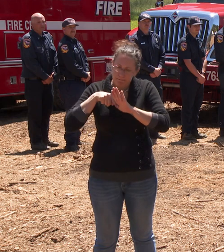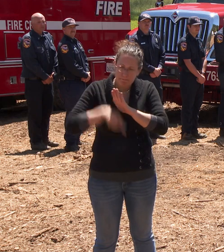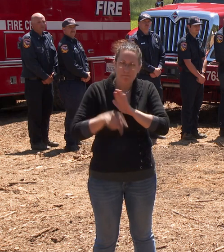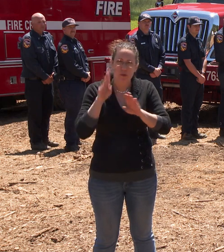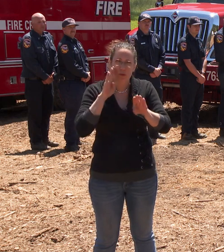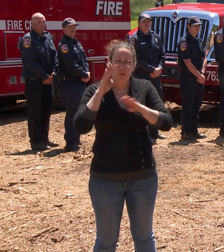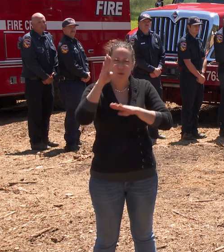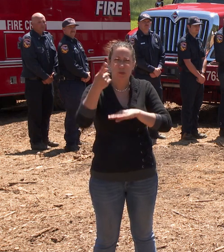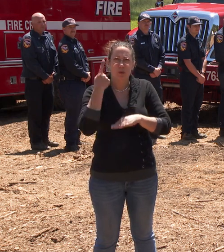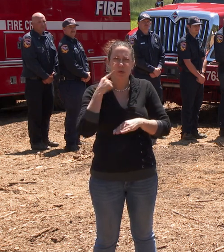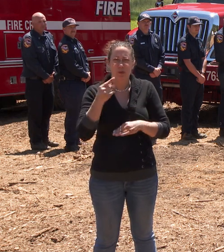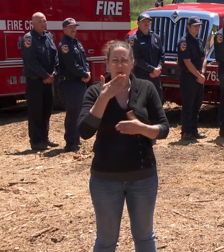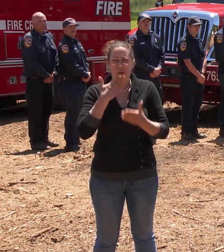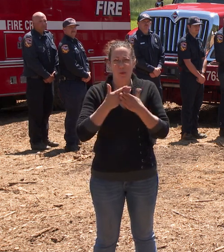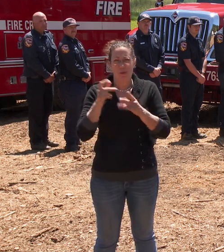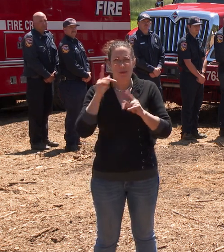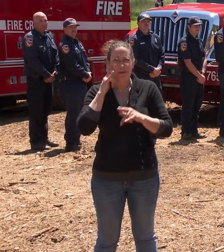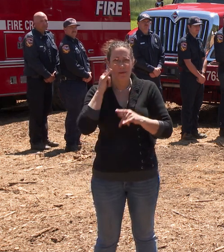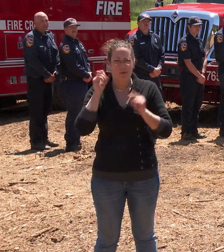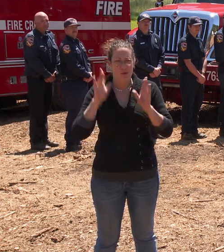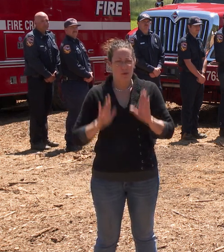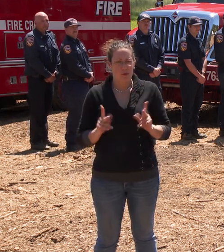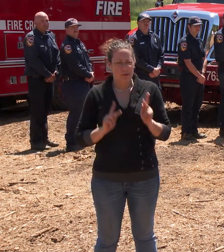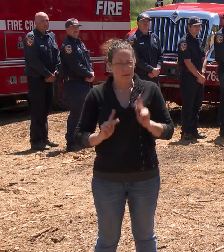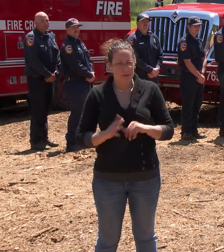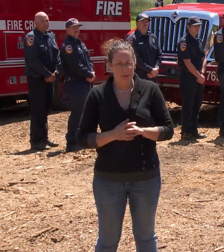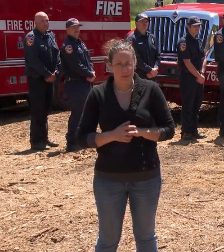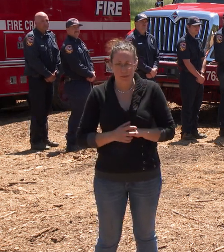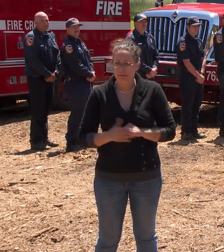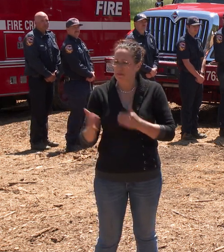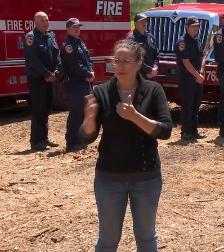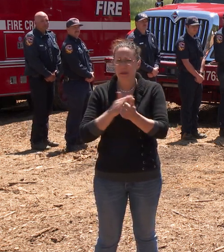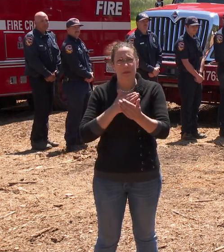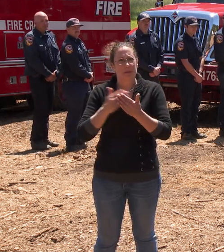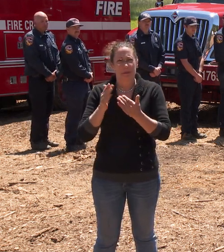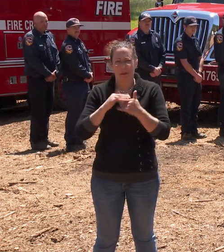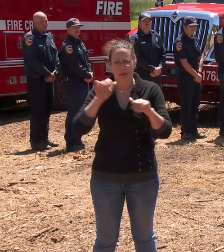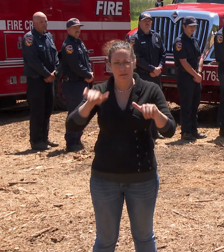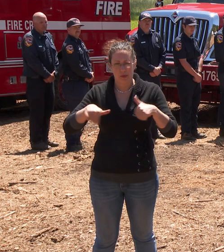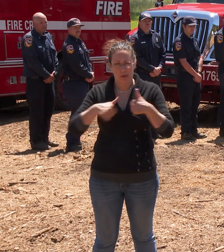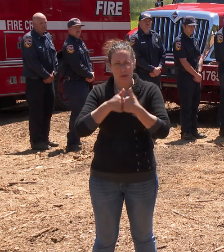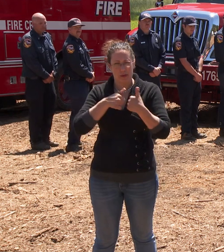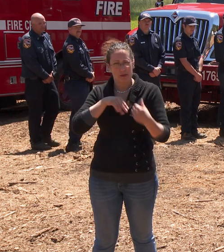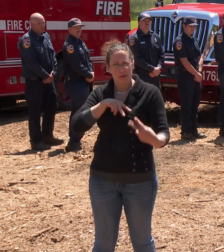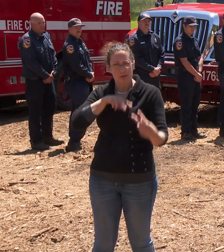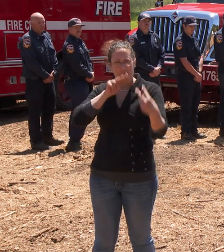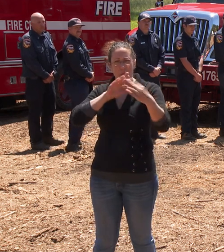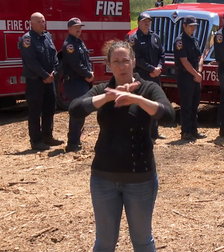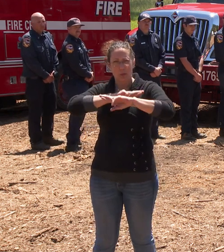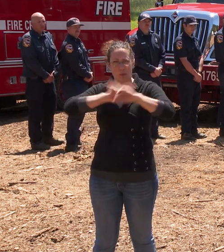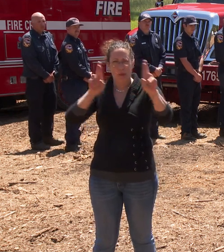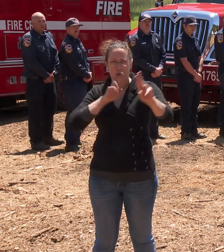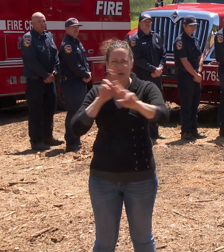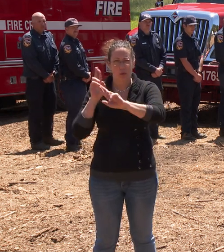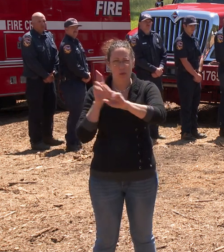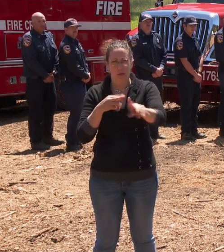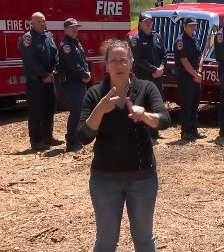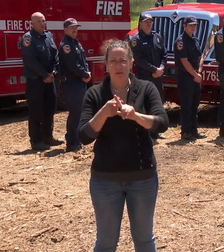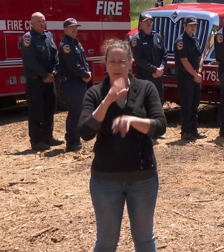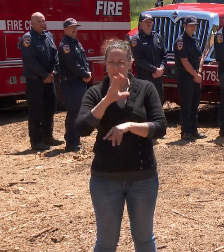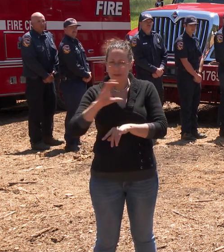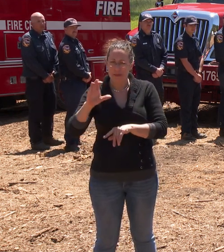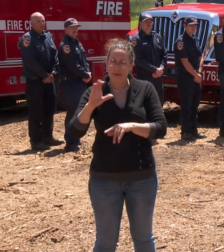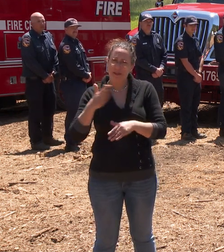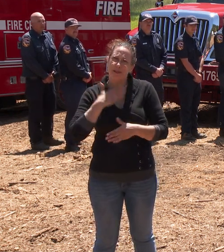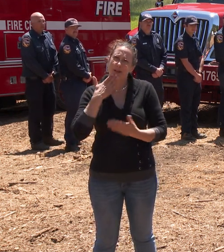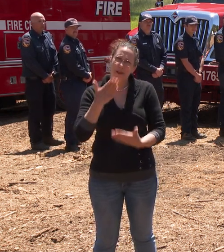No matter the challenges the season may present, the CCC fire crews will be ready to respond. Thank you and please stay